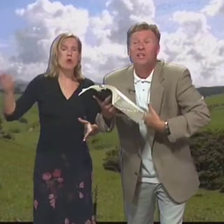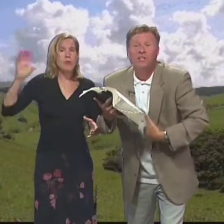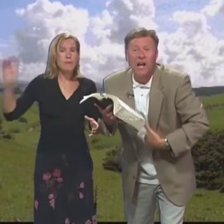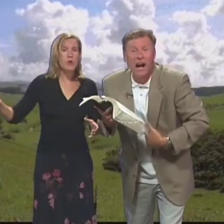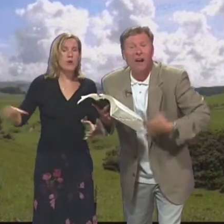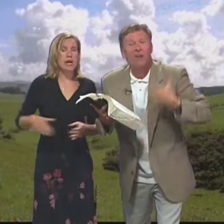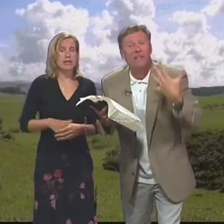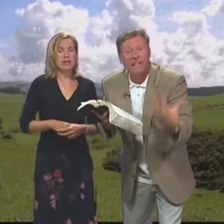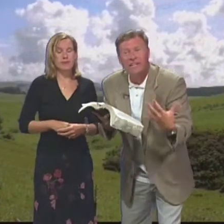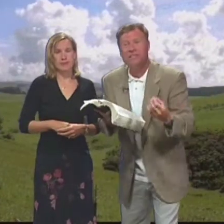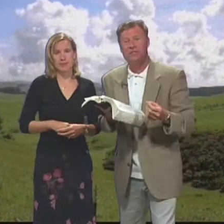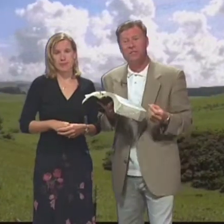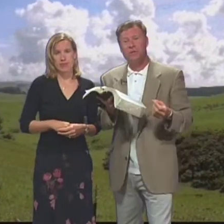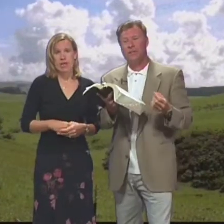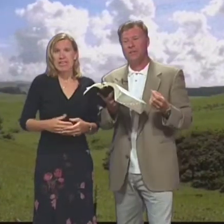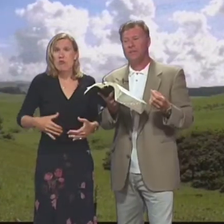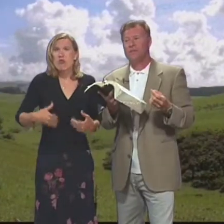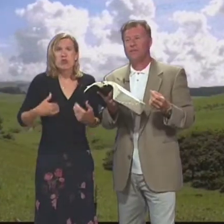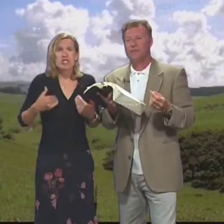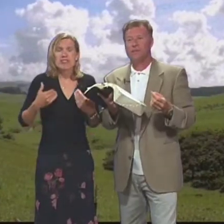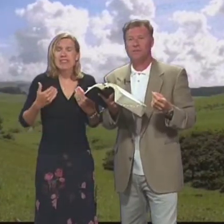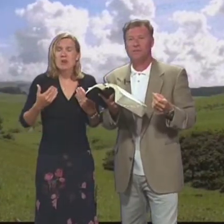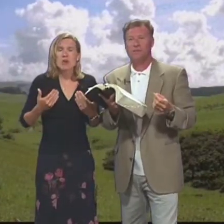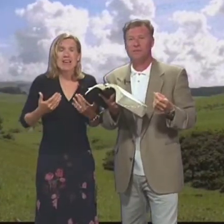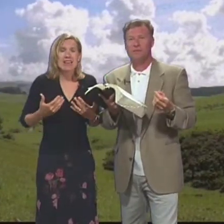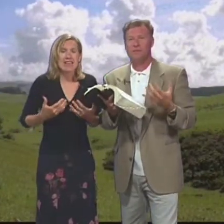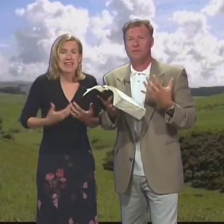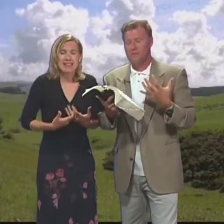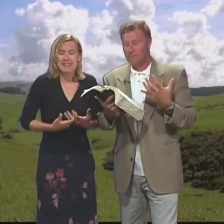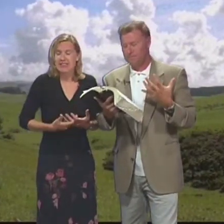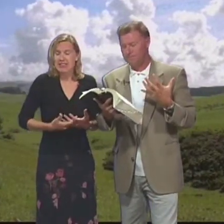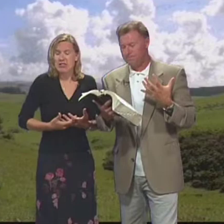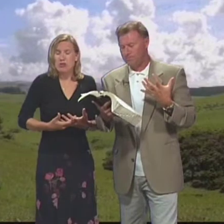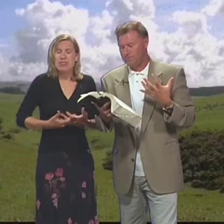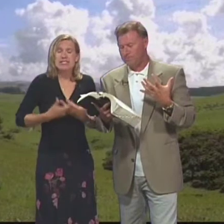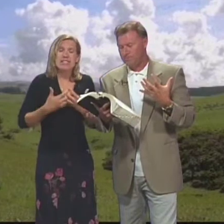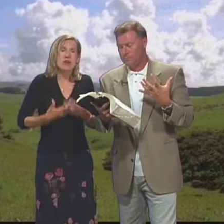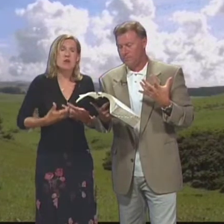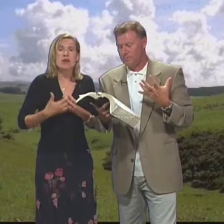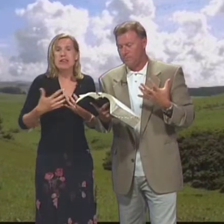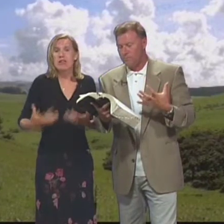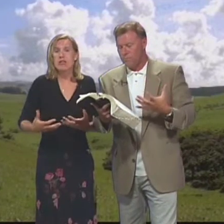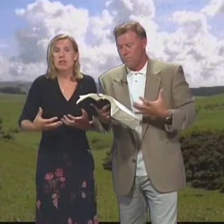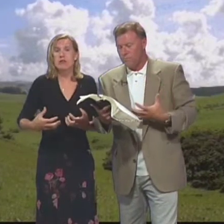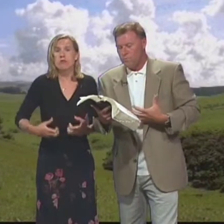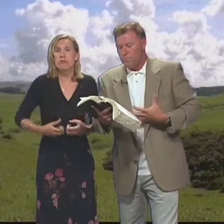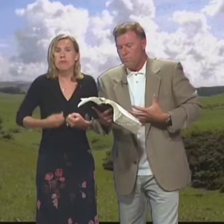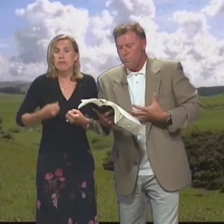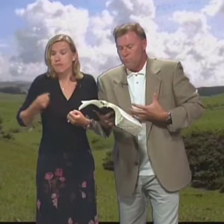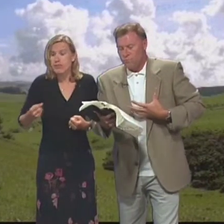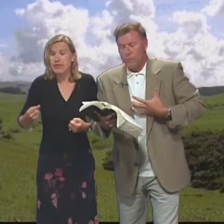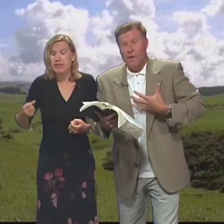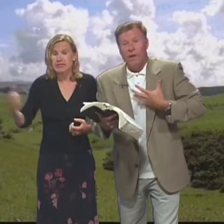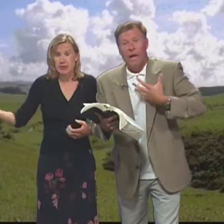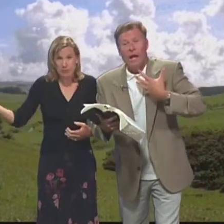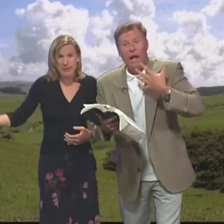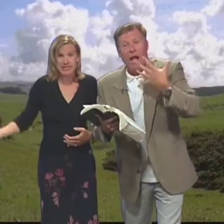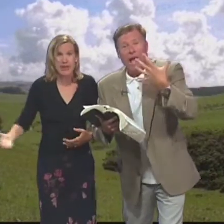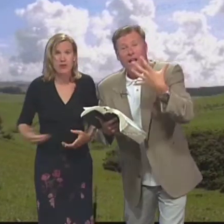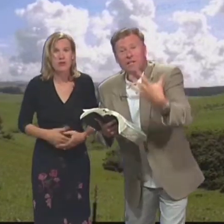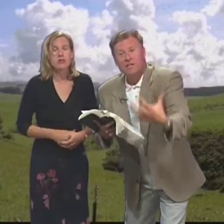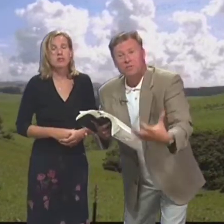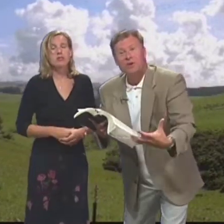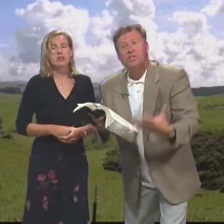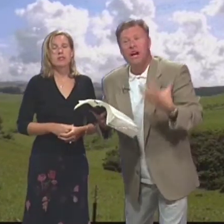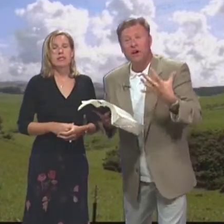any Desire or leading to do Y uno no siente Ninguna Ningún deseo Ningún anhelo Ningún empuje Del Señor